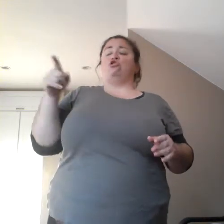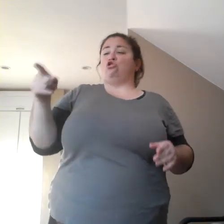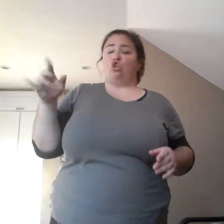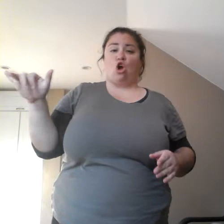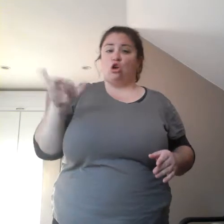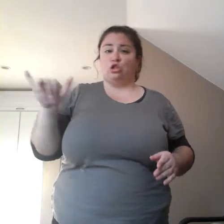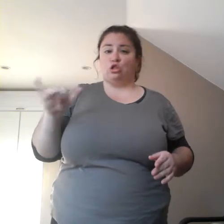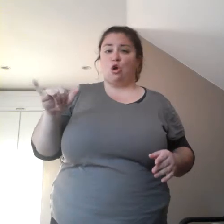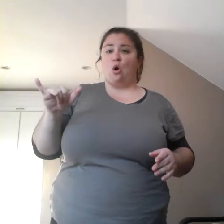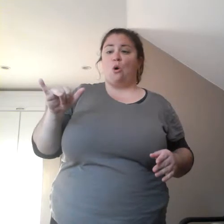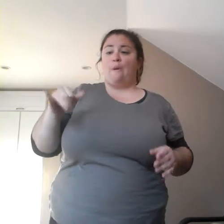people use.